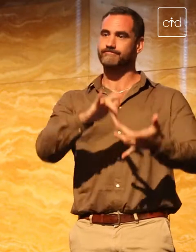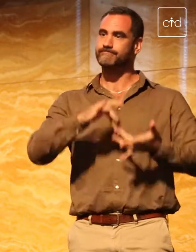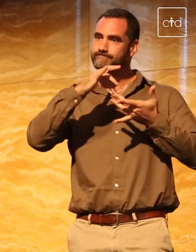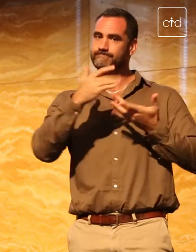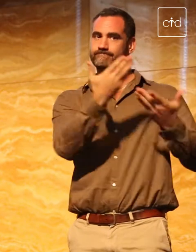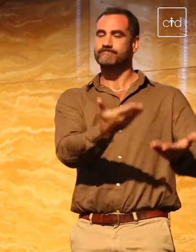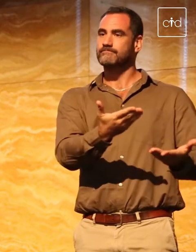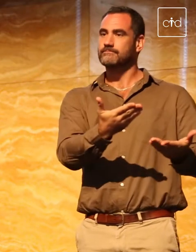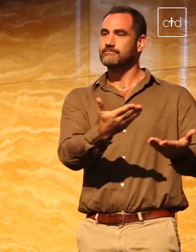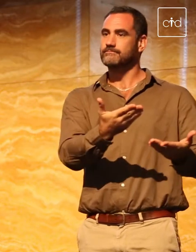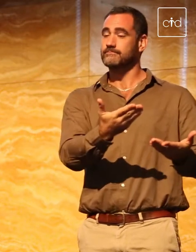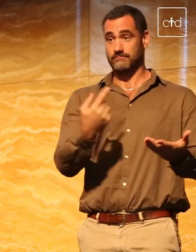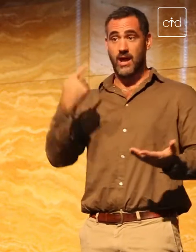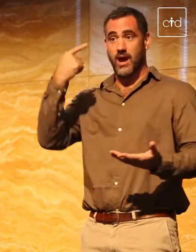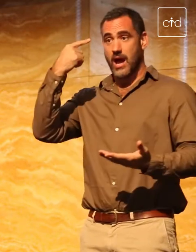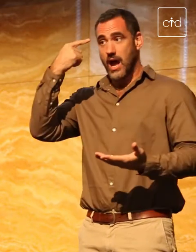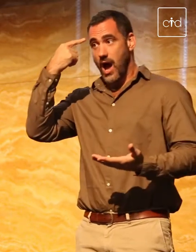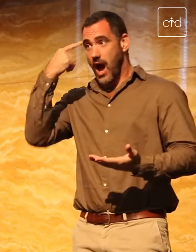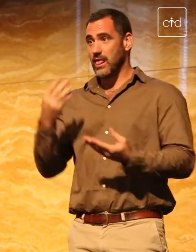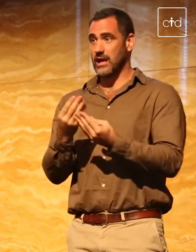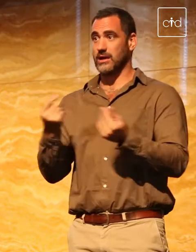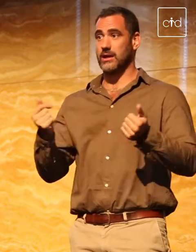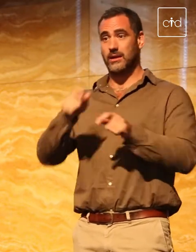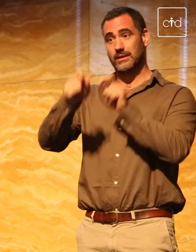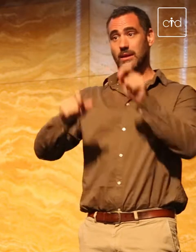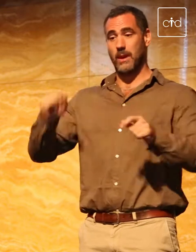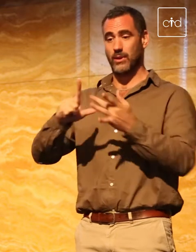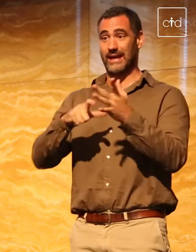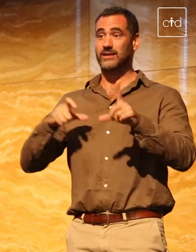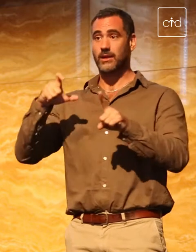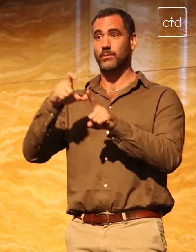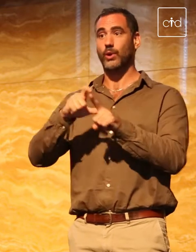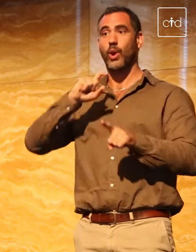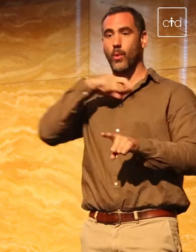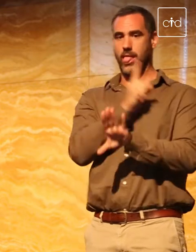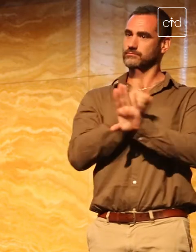where I think that people with intellectual disabilities shine when they're out in the community.